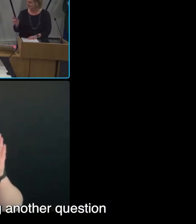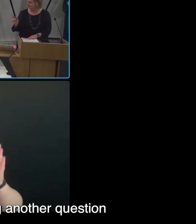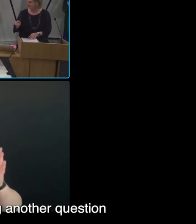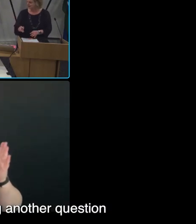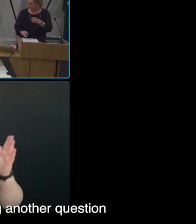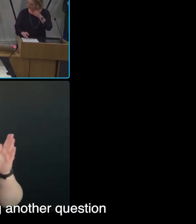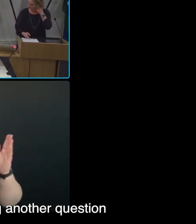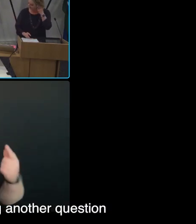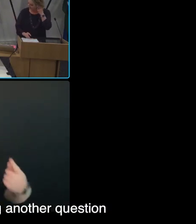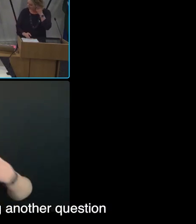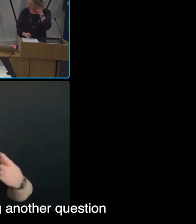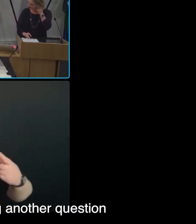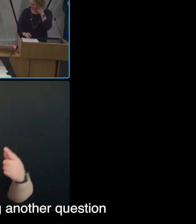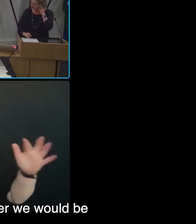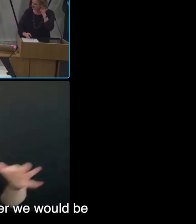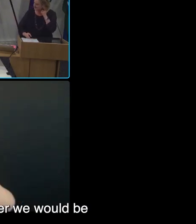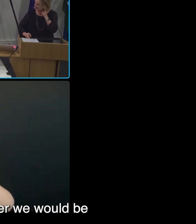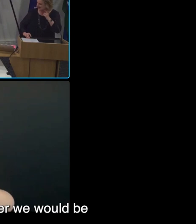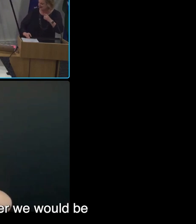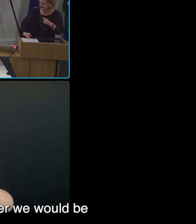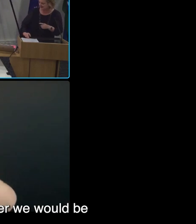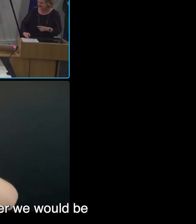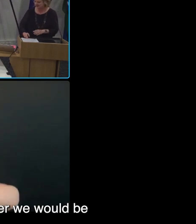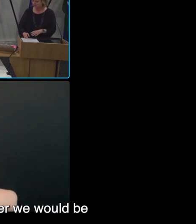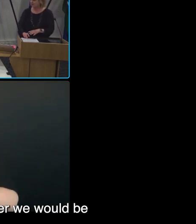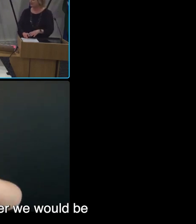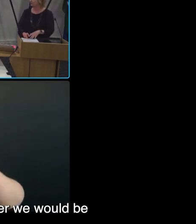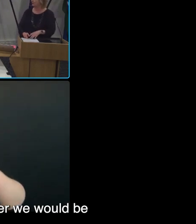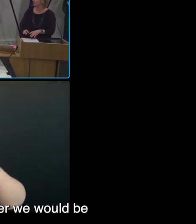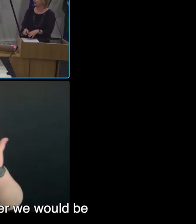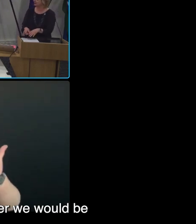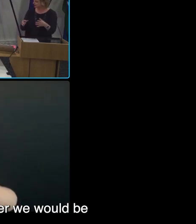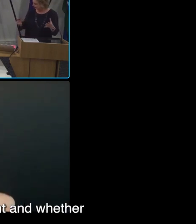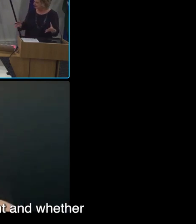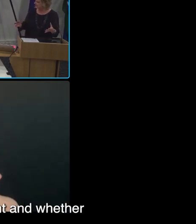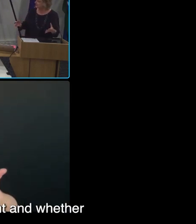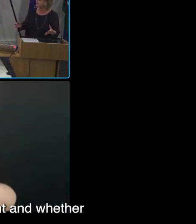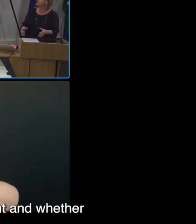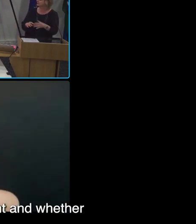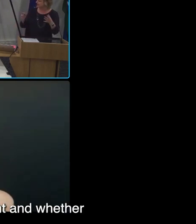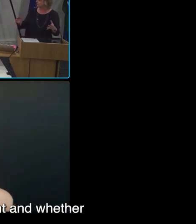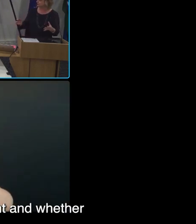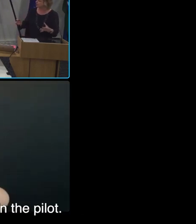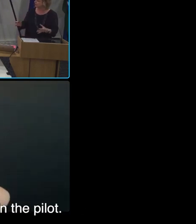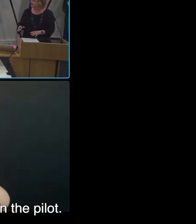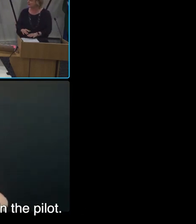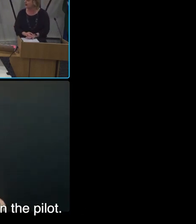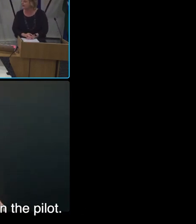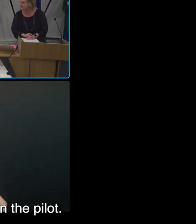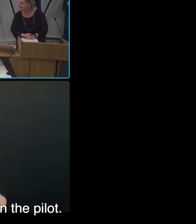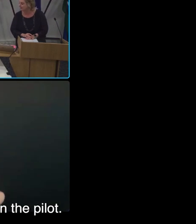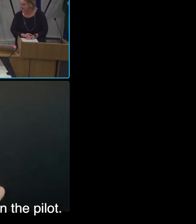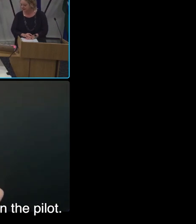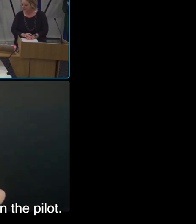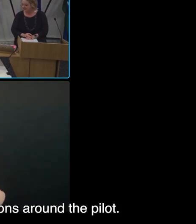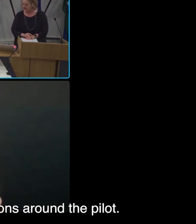Yeah. And that was also answering another question that came through about whether we would be considering graded assessment and whether that could be incorporated